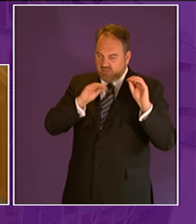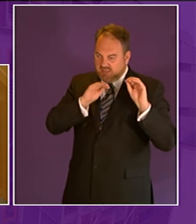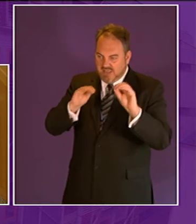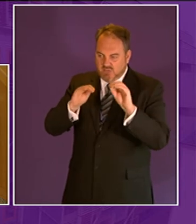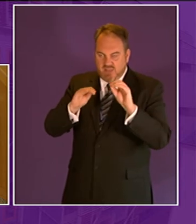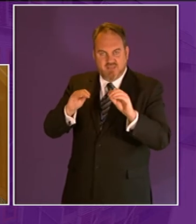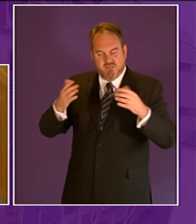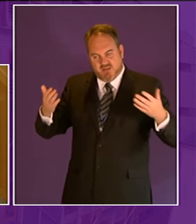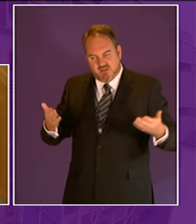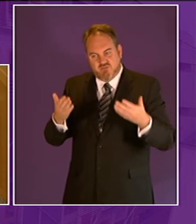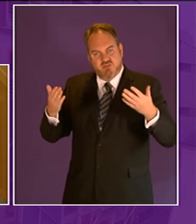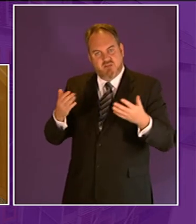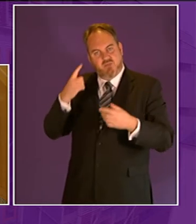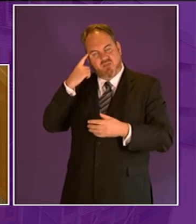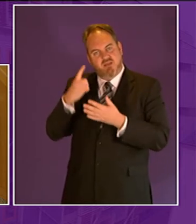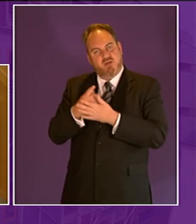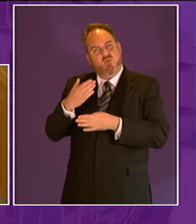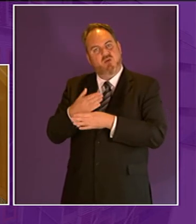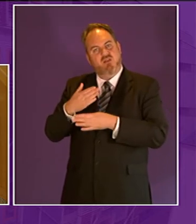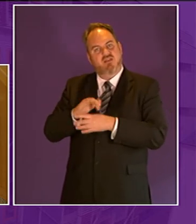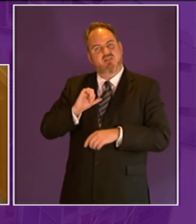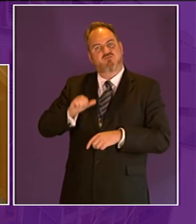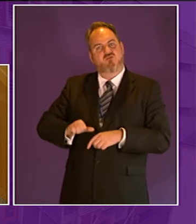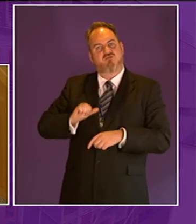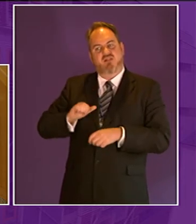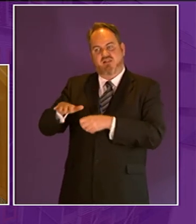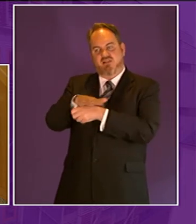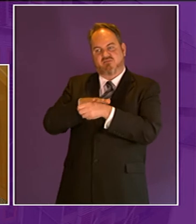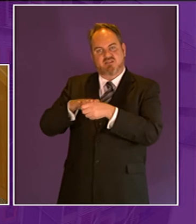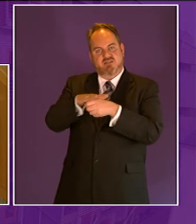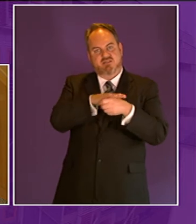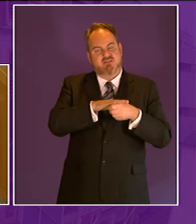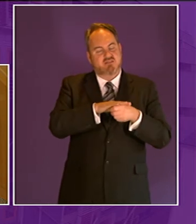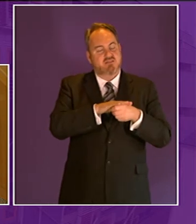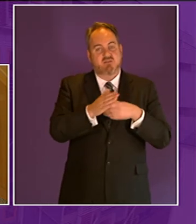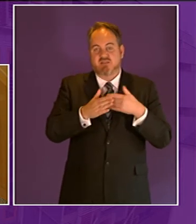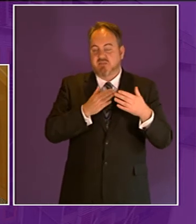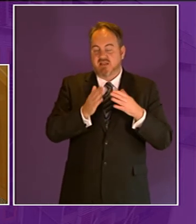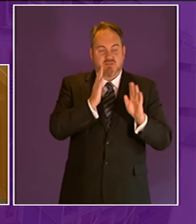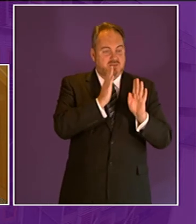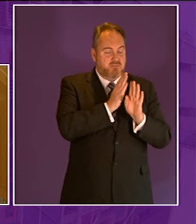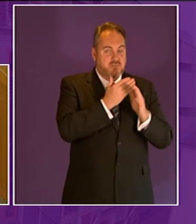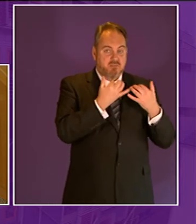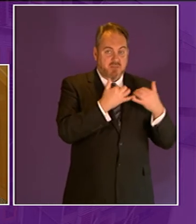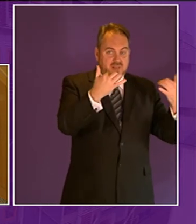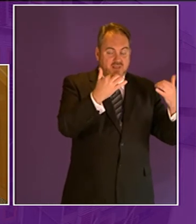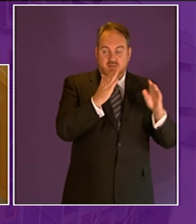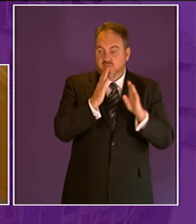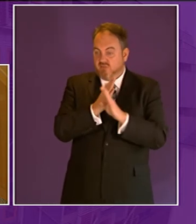employment in the rural sector so all bodies whether public private or third sector should receive due recognition for the